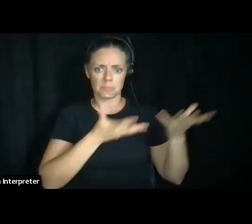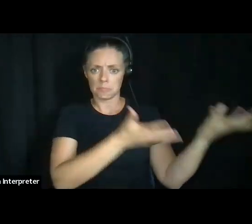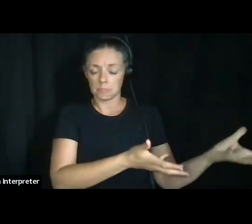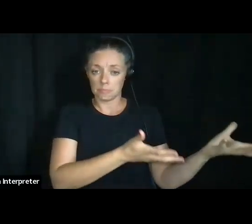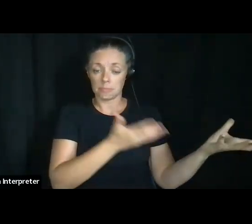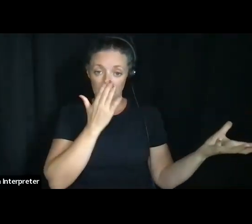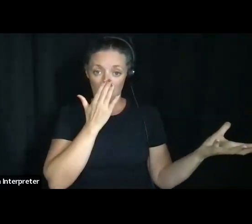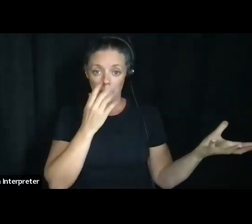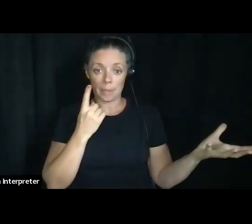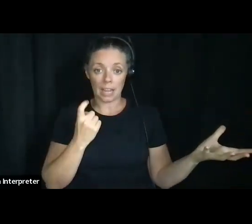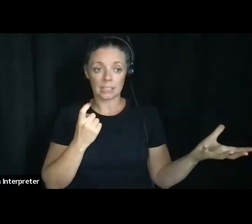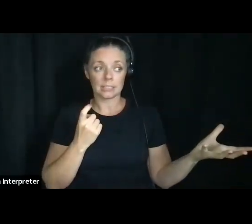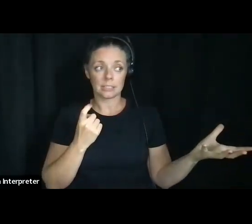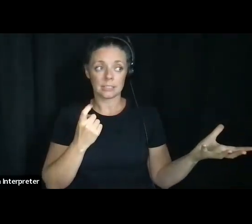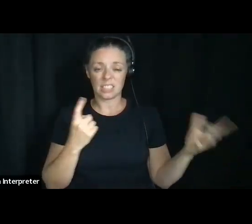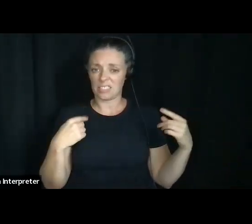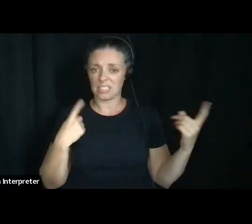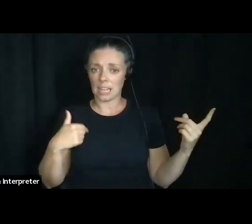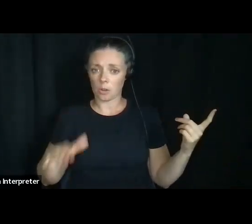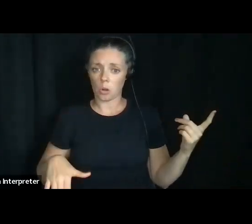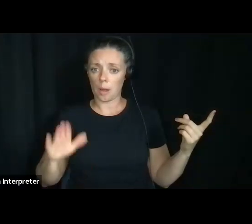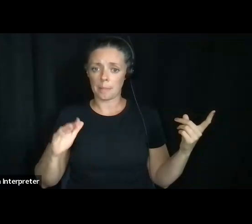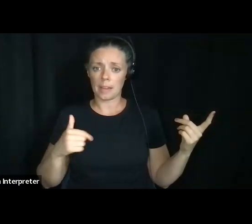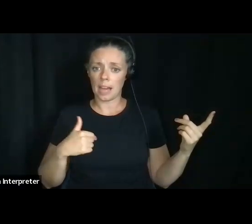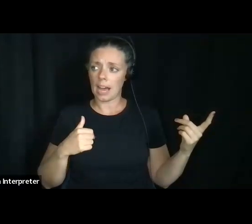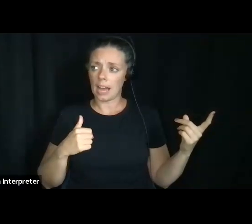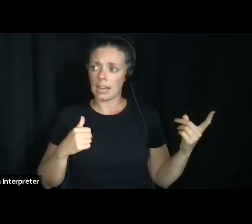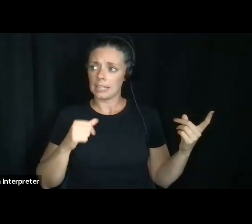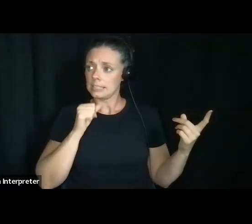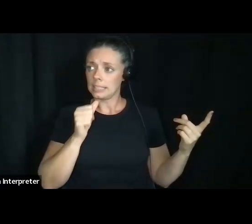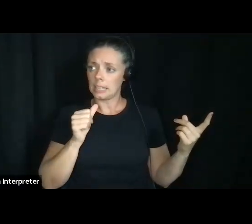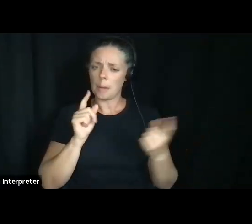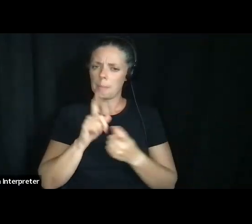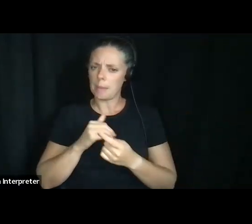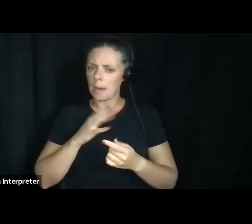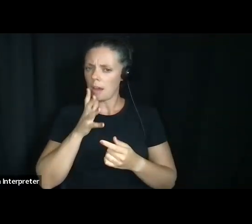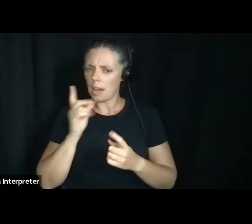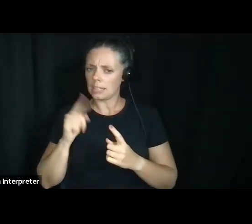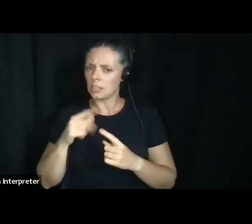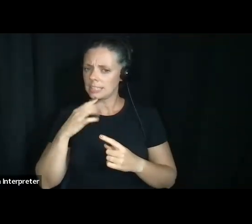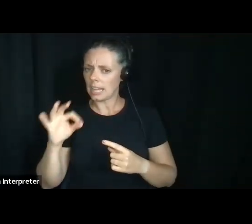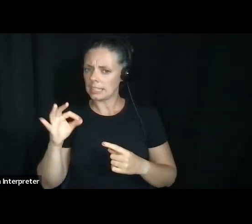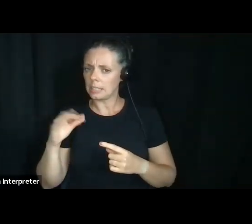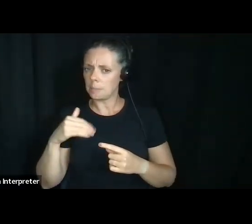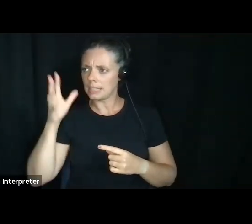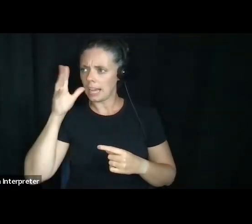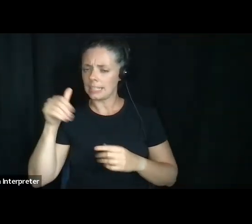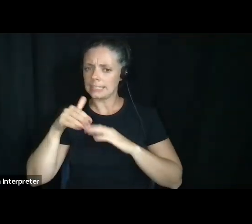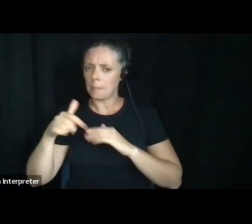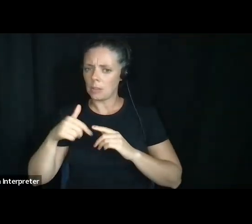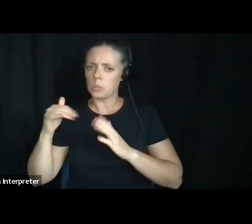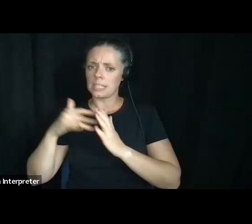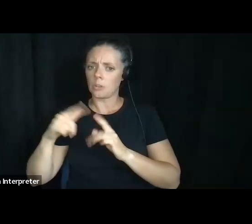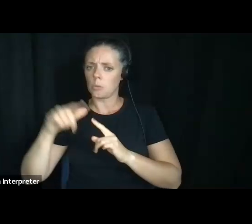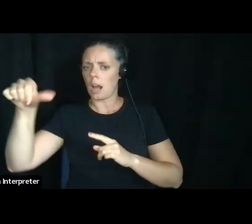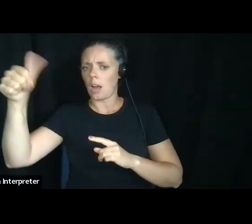circumstances that I, I grew up, I, you know, I even met my mom until I was 19, you know, my father sent me to study somewhere else, you know, so I never